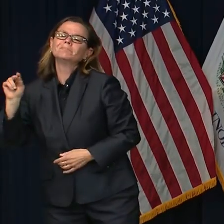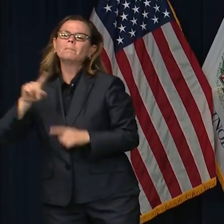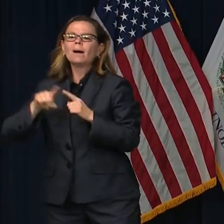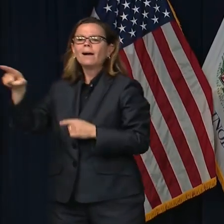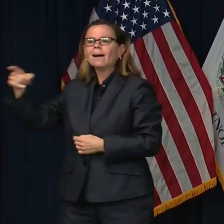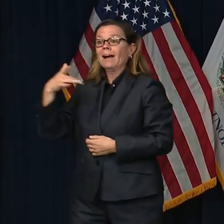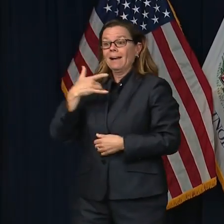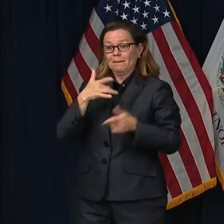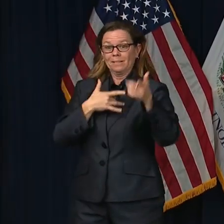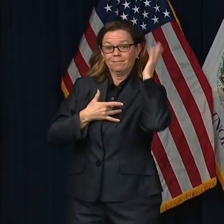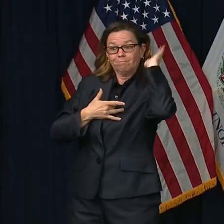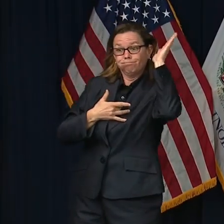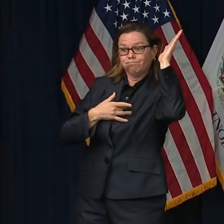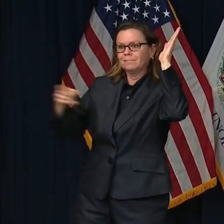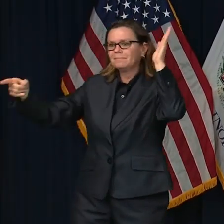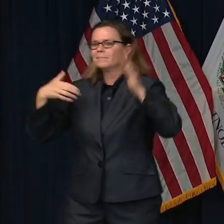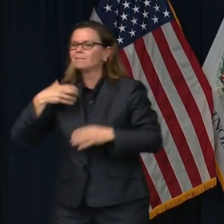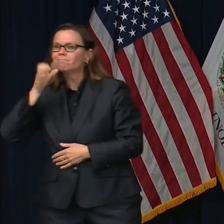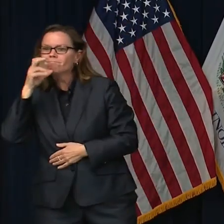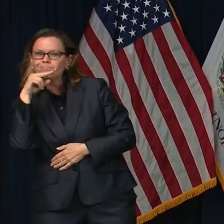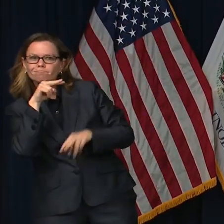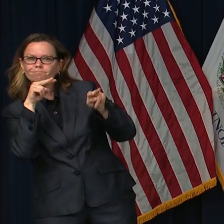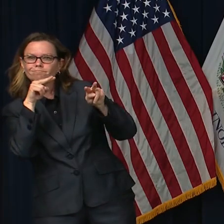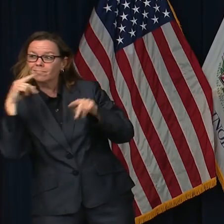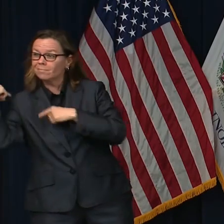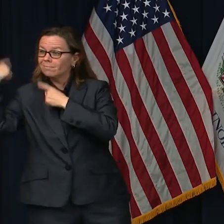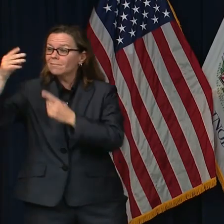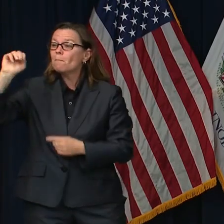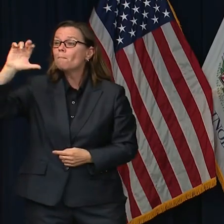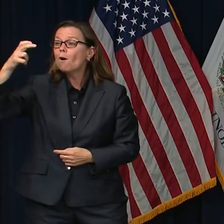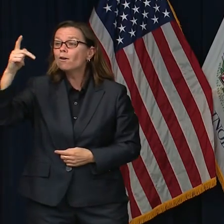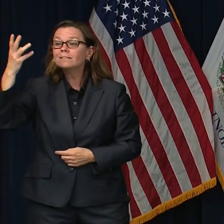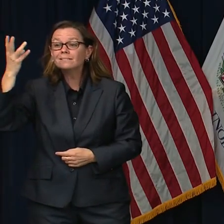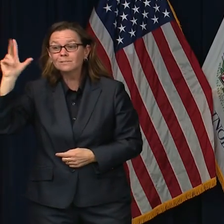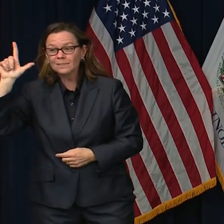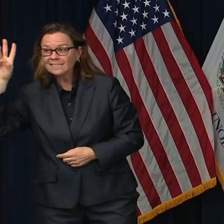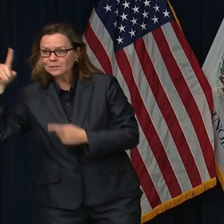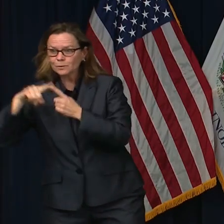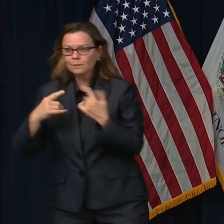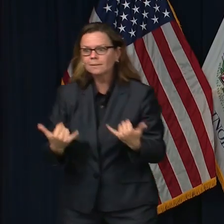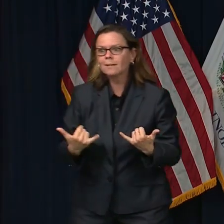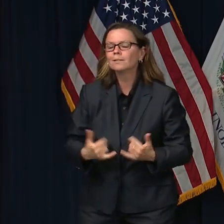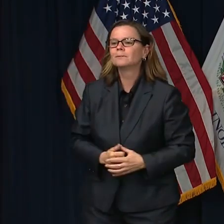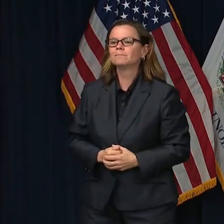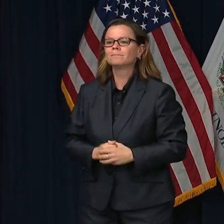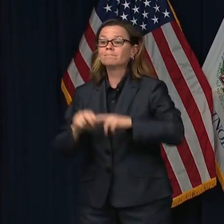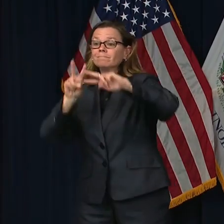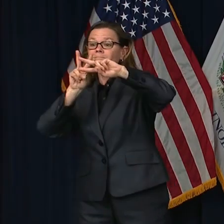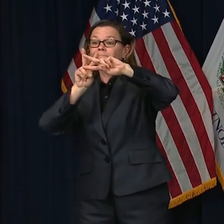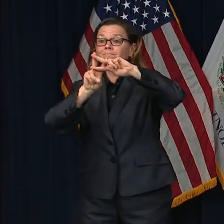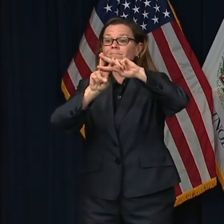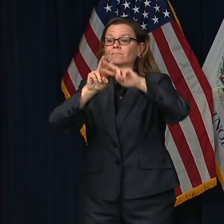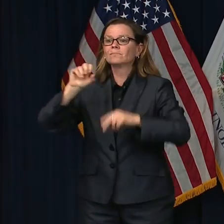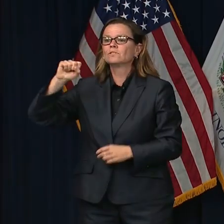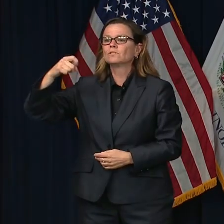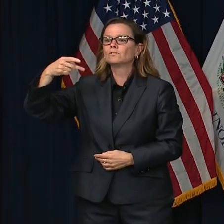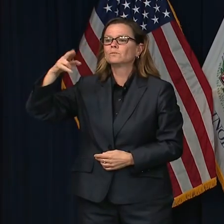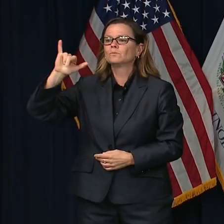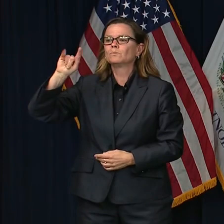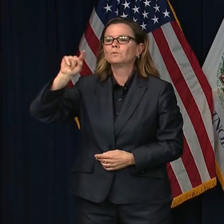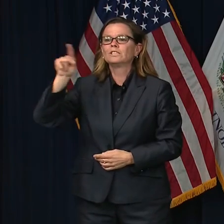So know that your hashtag, Spritzers with Pritzker, has brought a smile to the governor's office staff,